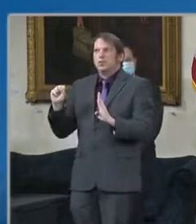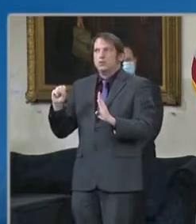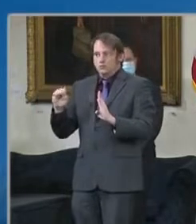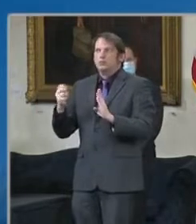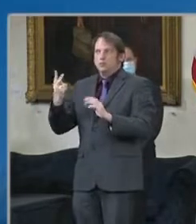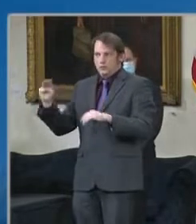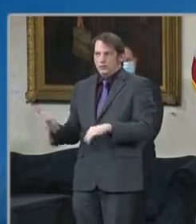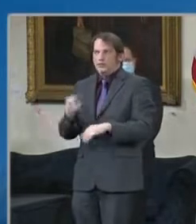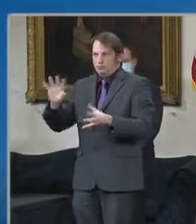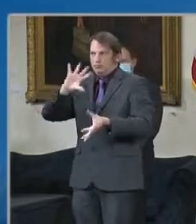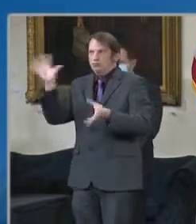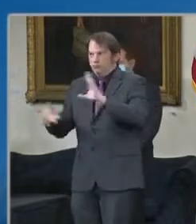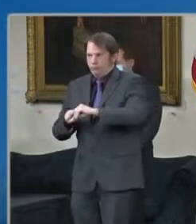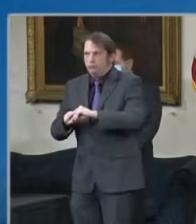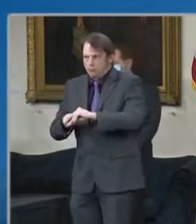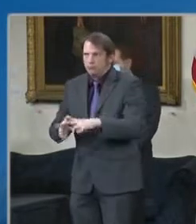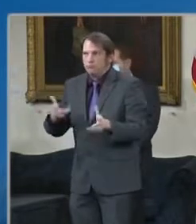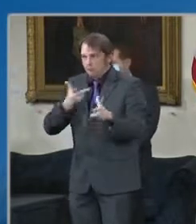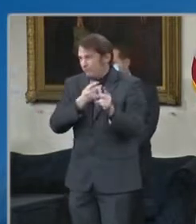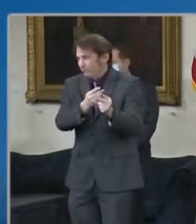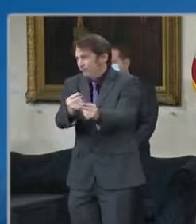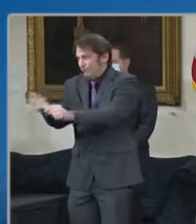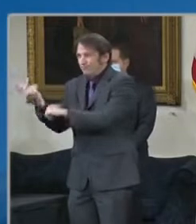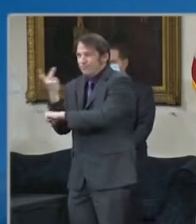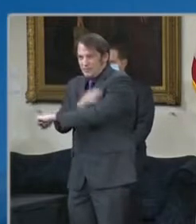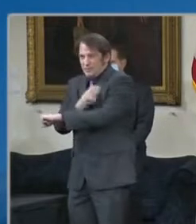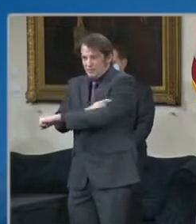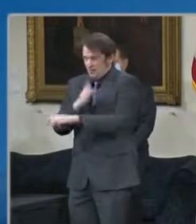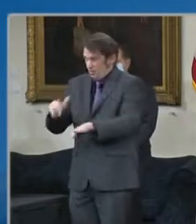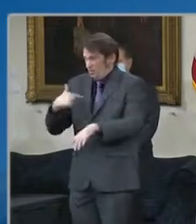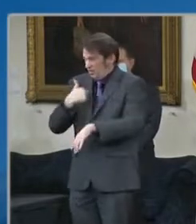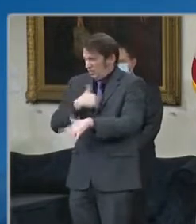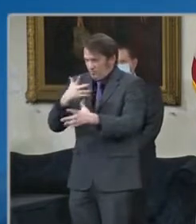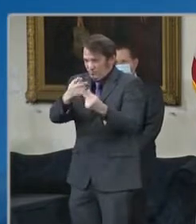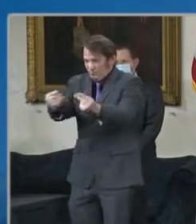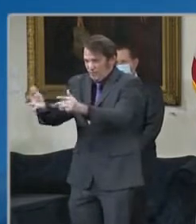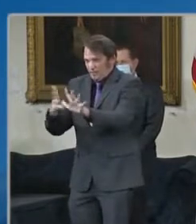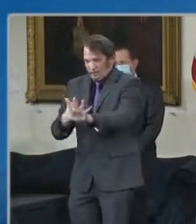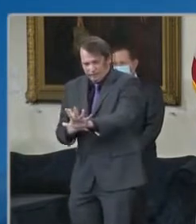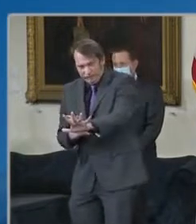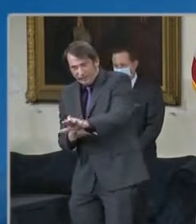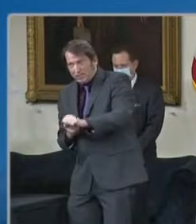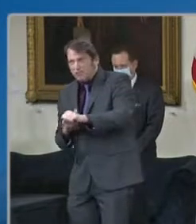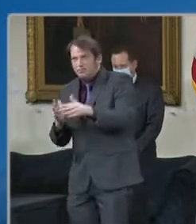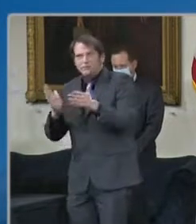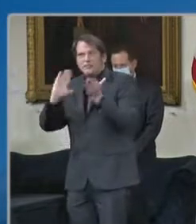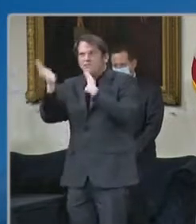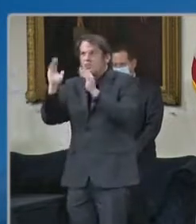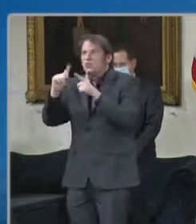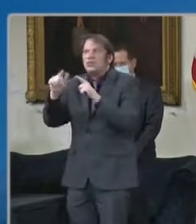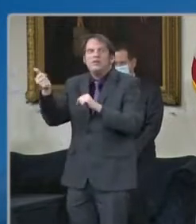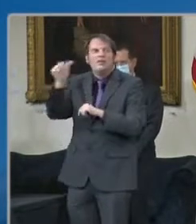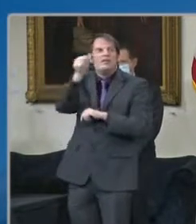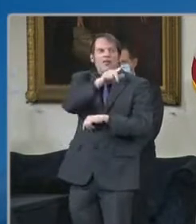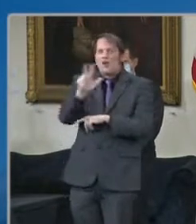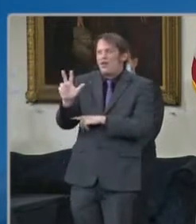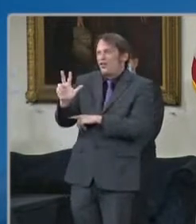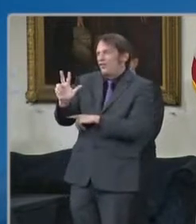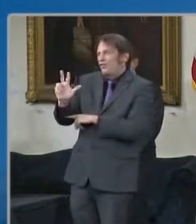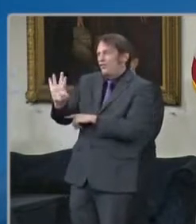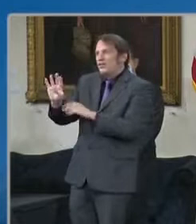residents at a faster rate than 34 other states. We vaccinated more people than 34 other states